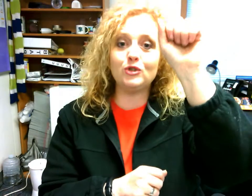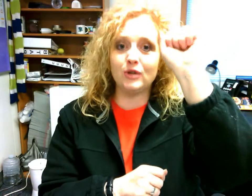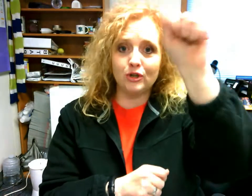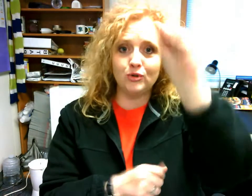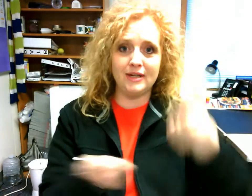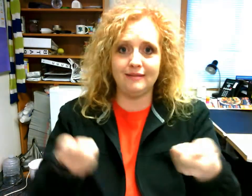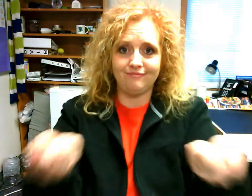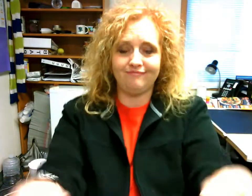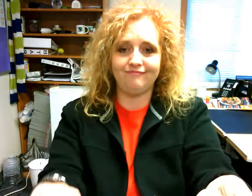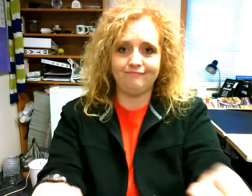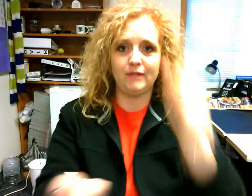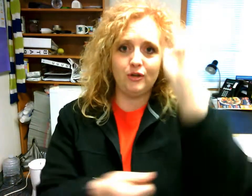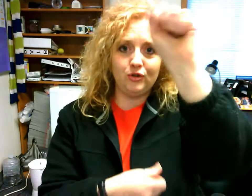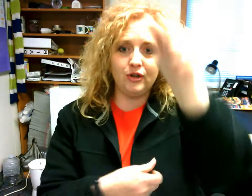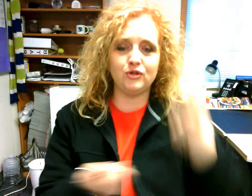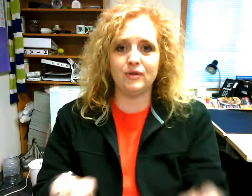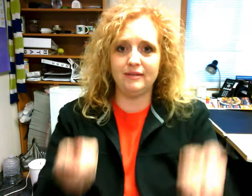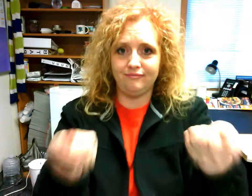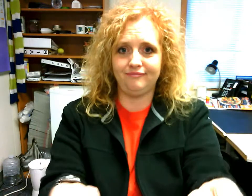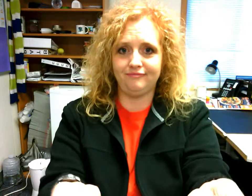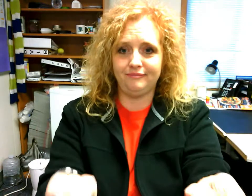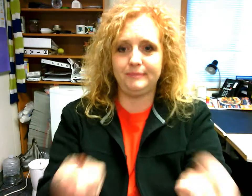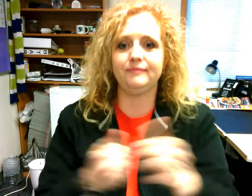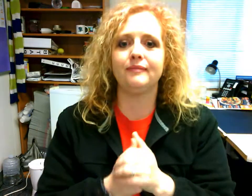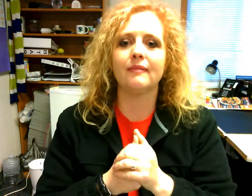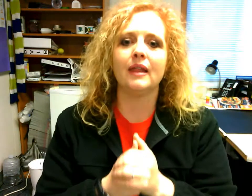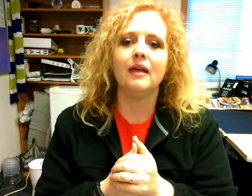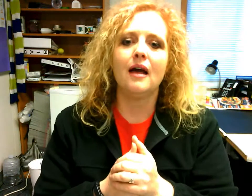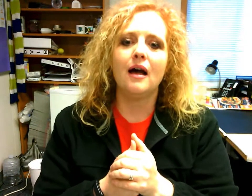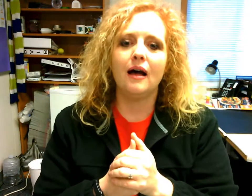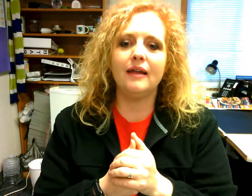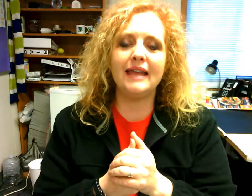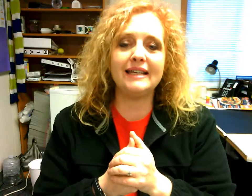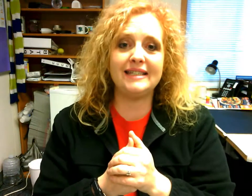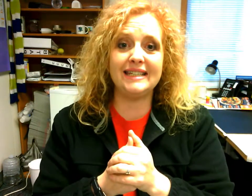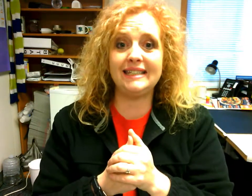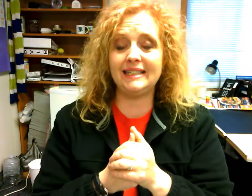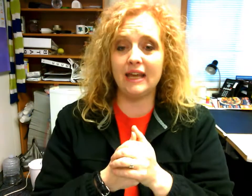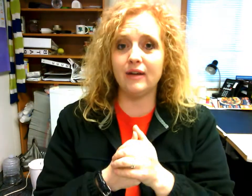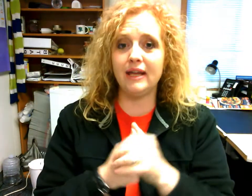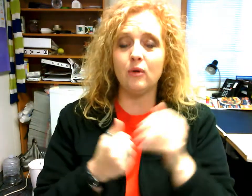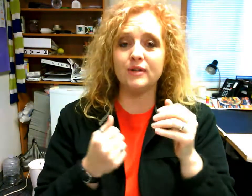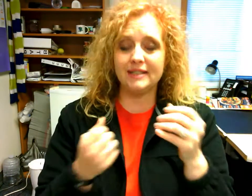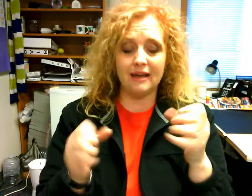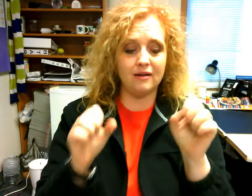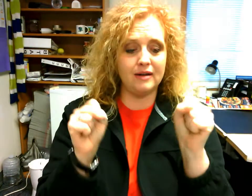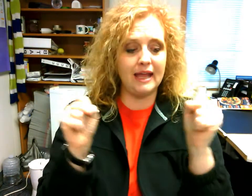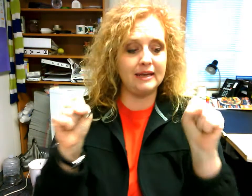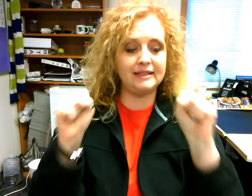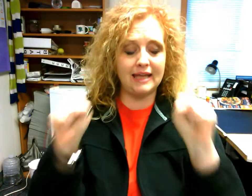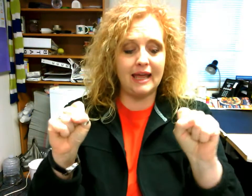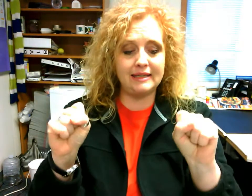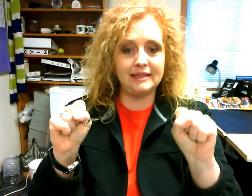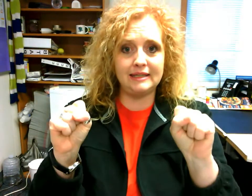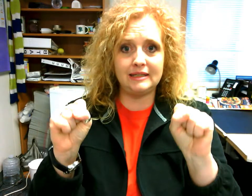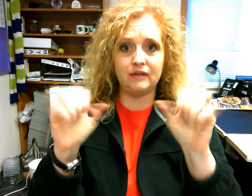trick-or-treat trick-or-treat next is scary or scared and it's s's to